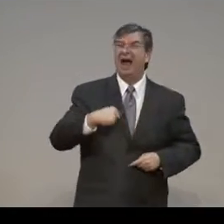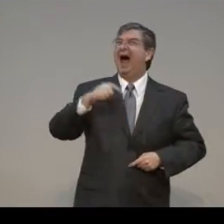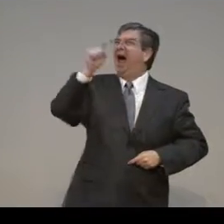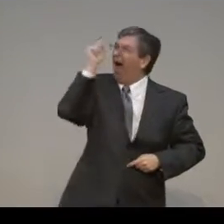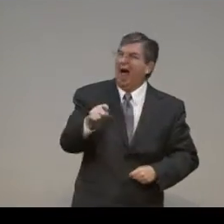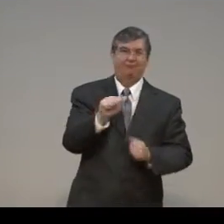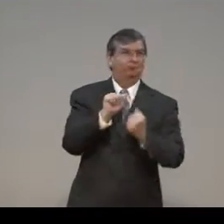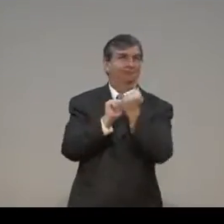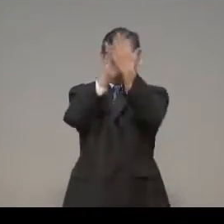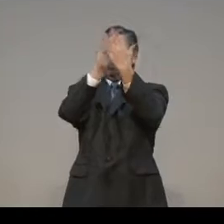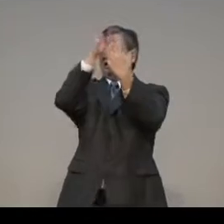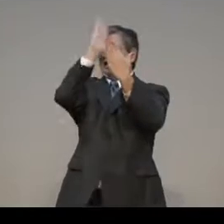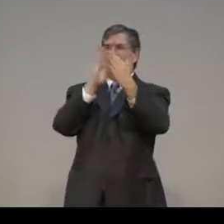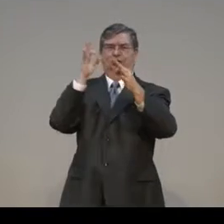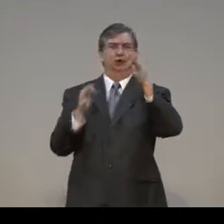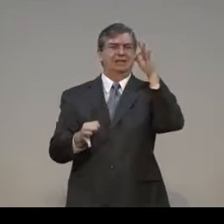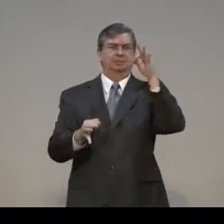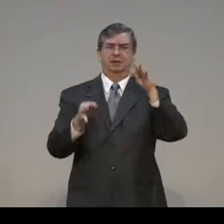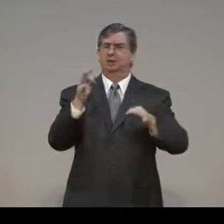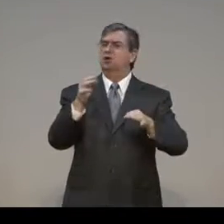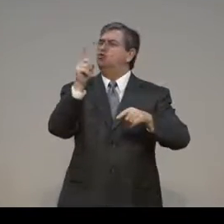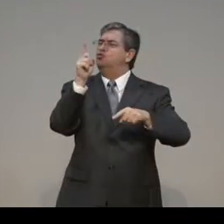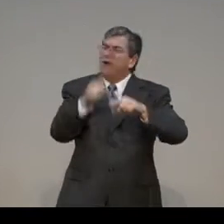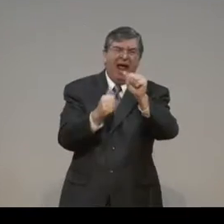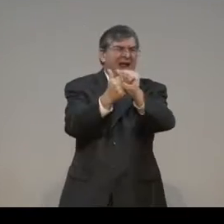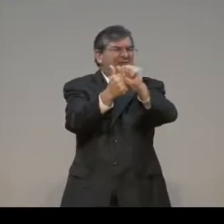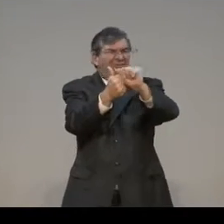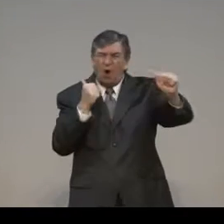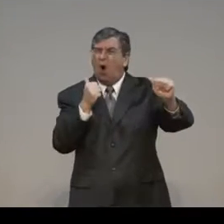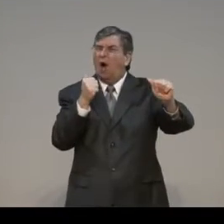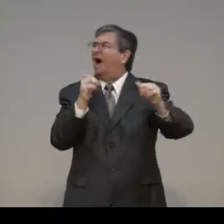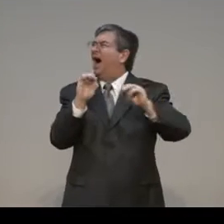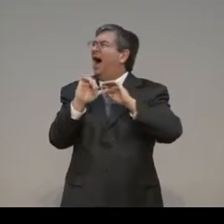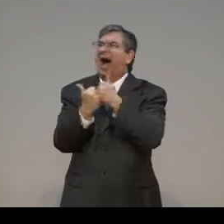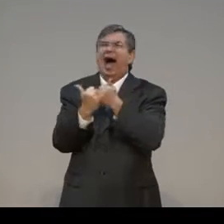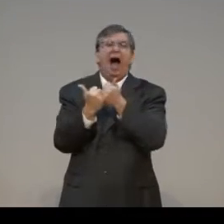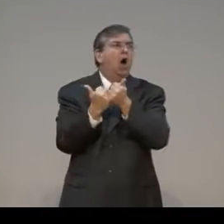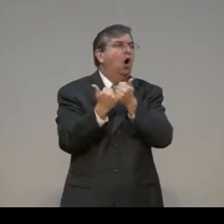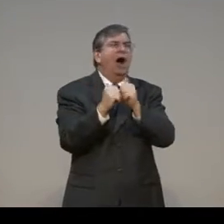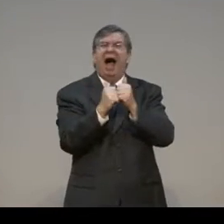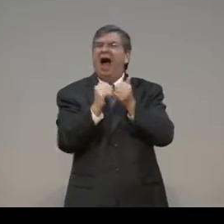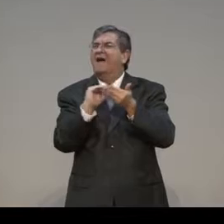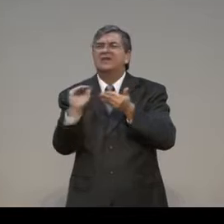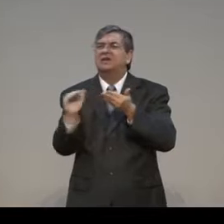It's the same as you and me. We have to face justice. For, there's no avoiding it.